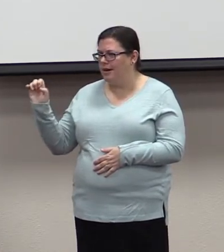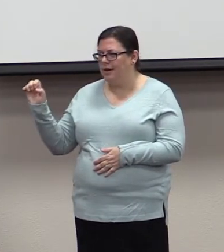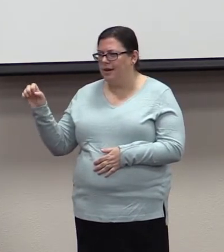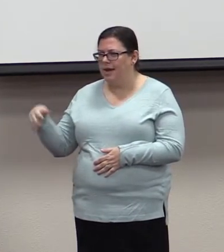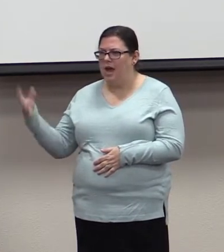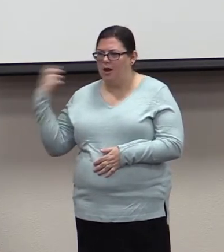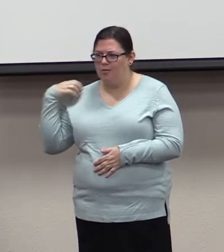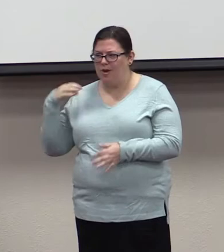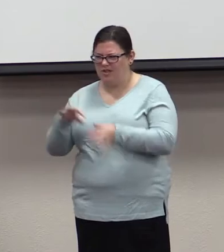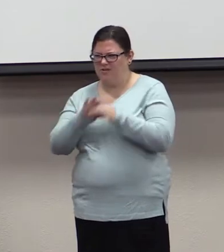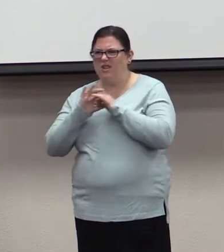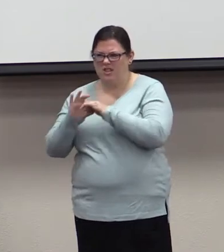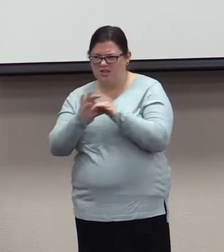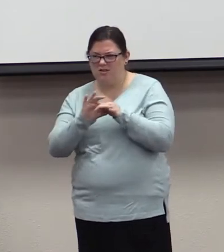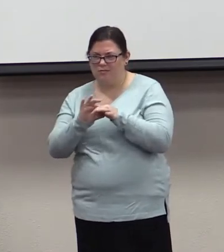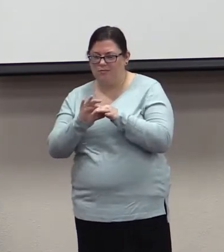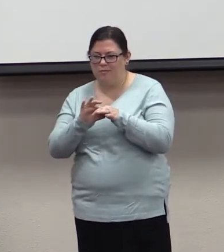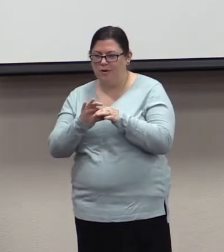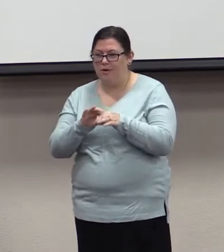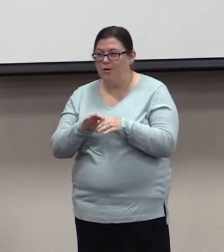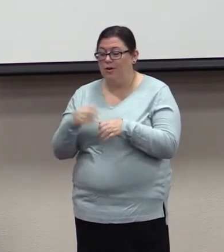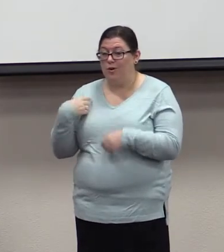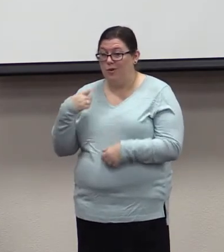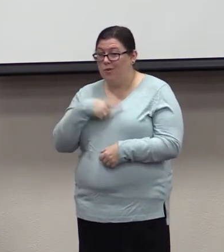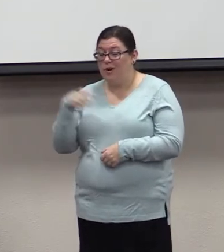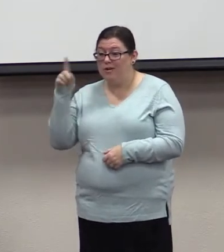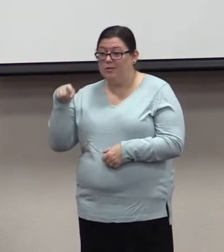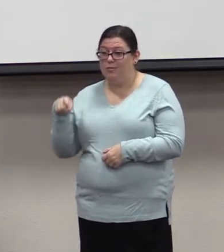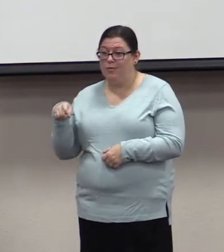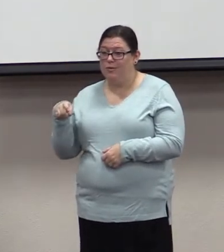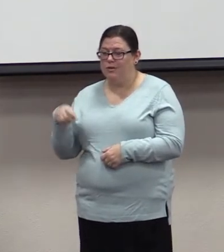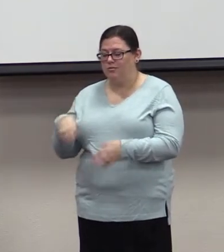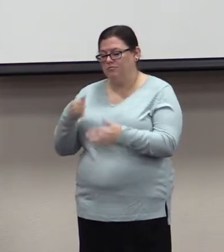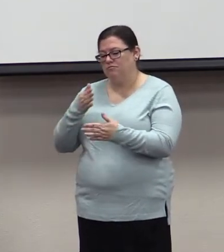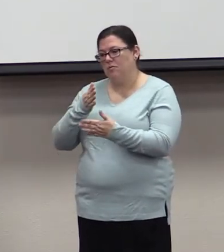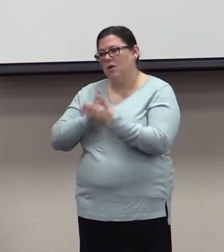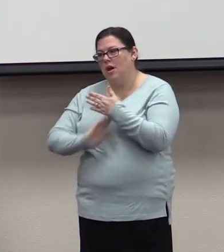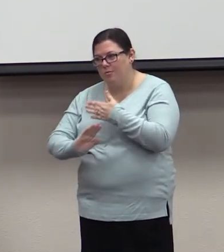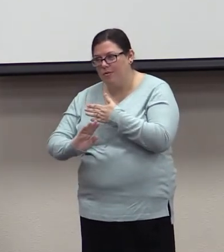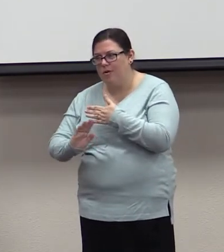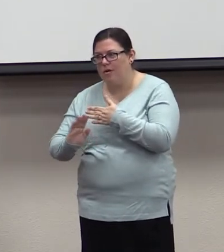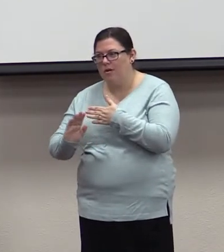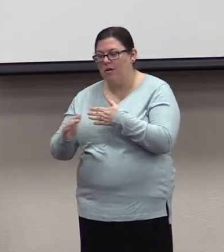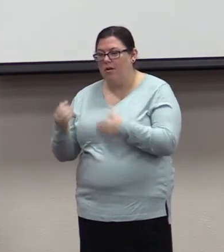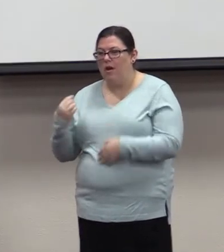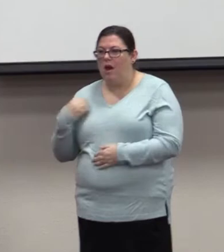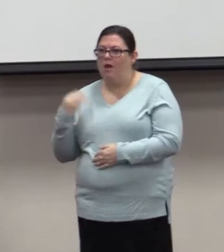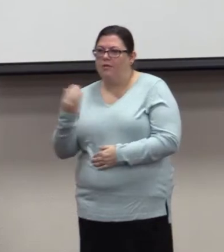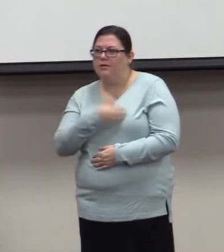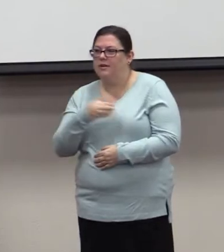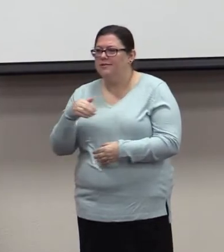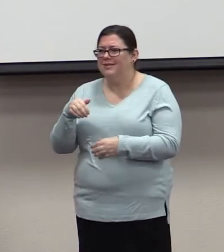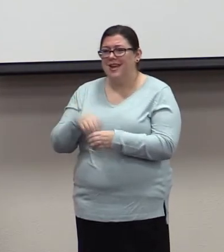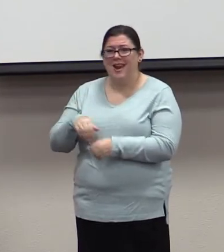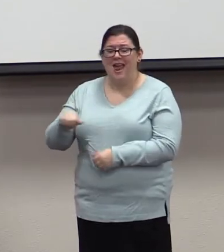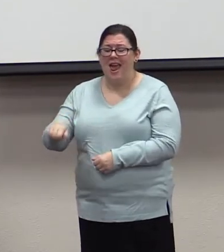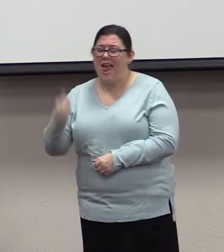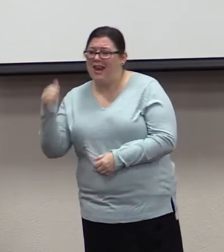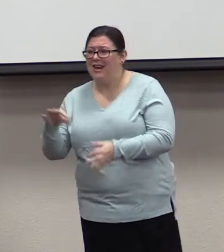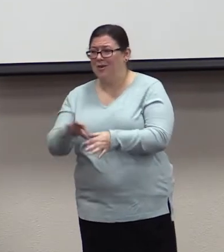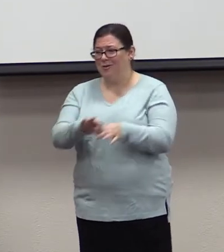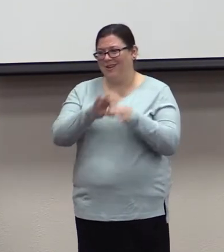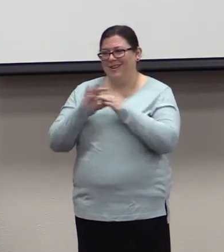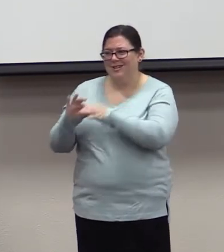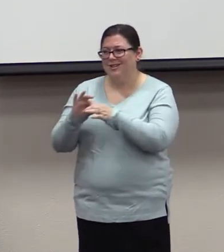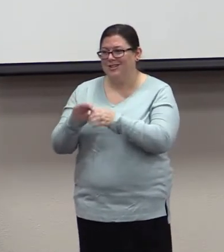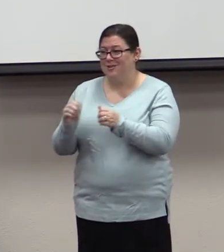to lower ourselves like a servant in our relationship with anyone. I say this because I want you to know, before we read this next